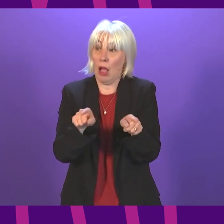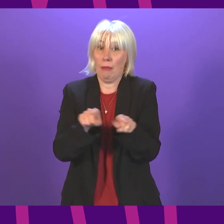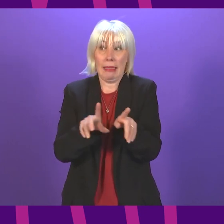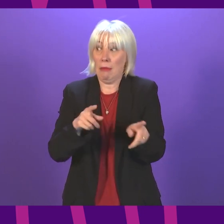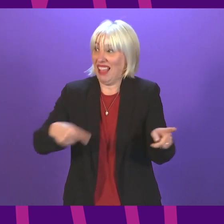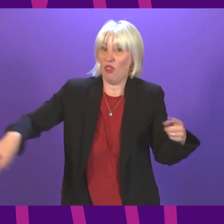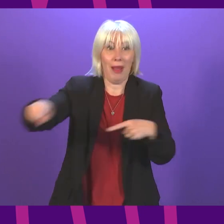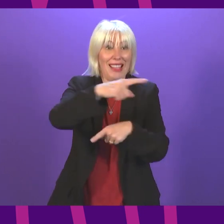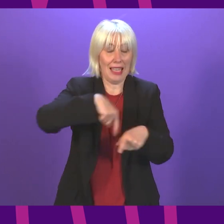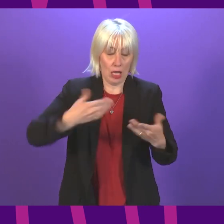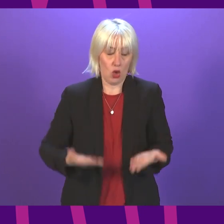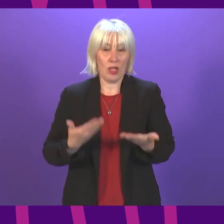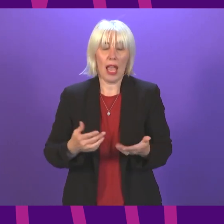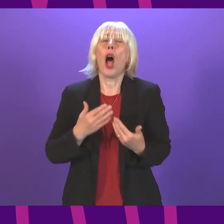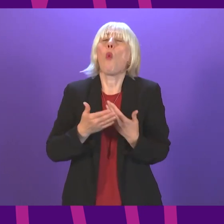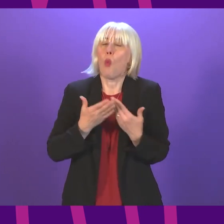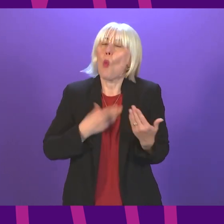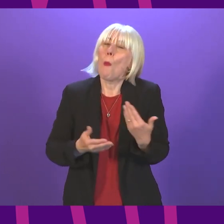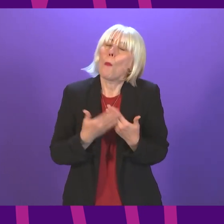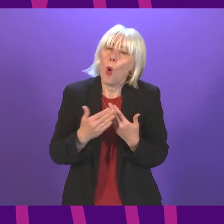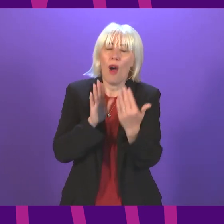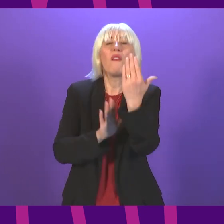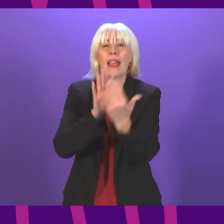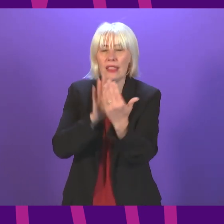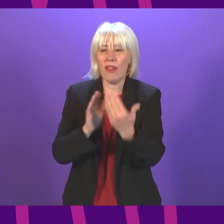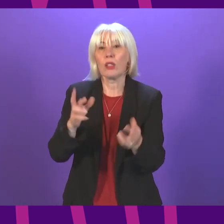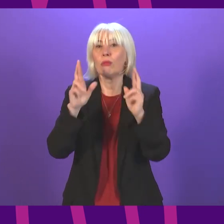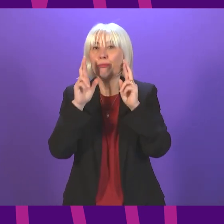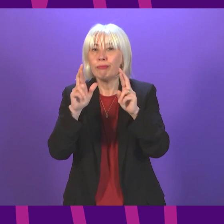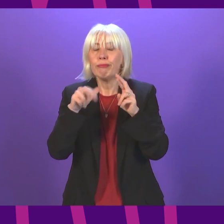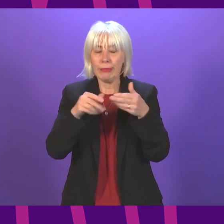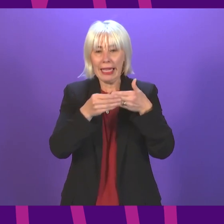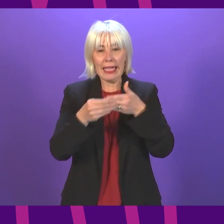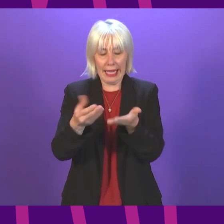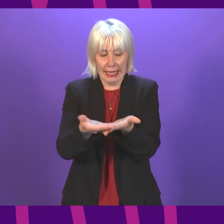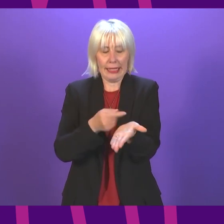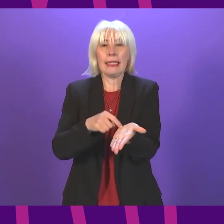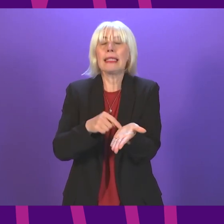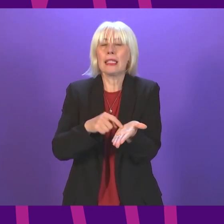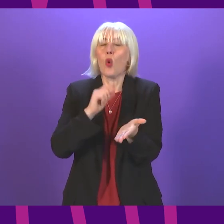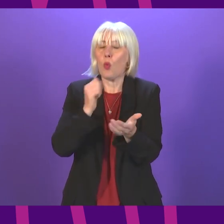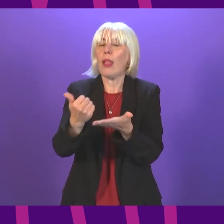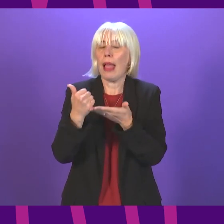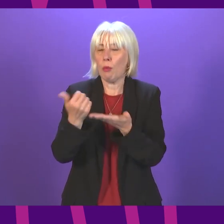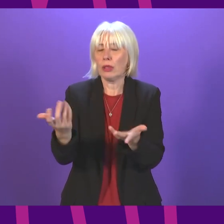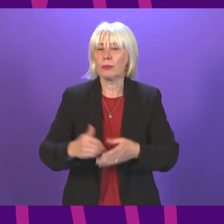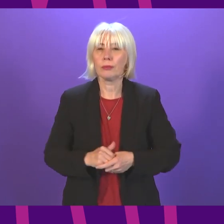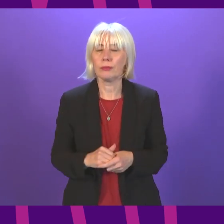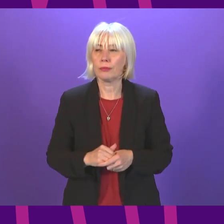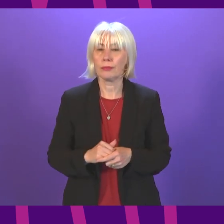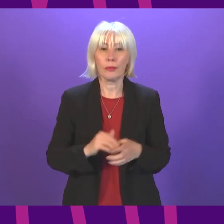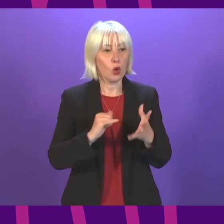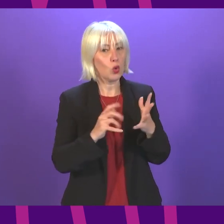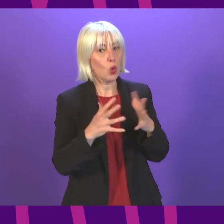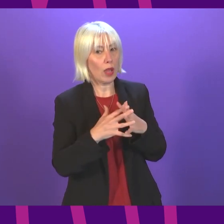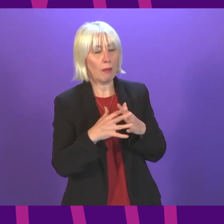in this chamber, I would like to see more face-to-face appointments, and hopefully this guidance that we'll be publishing will help in that respect. Sue Webber.